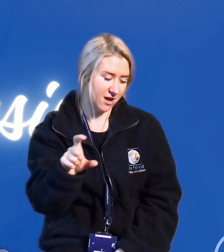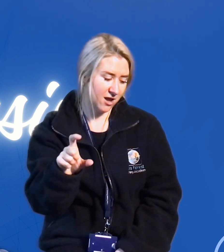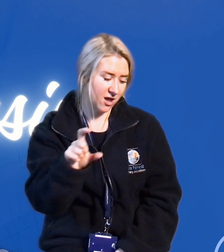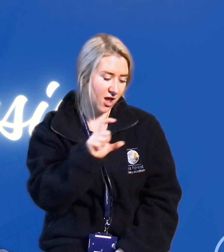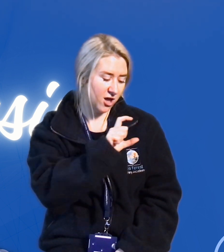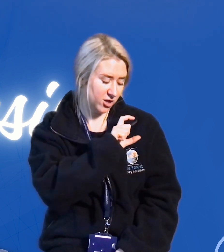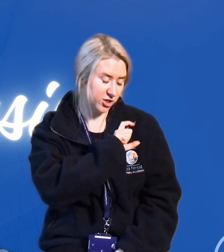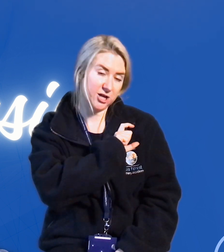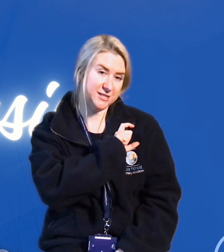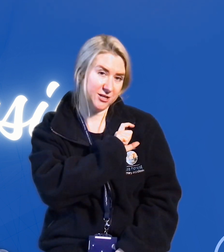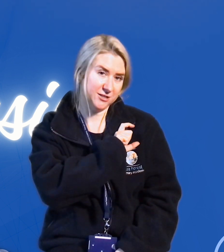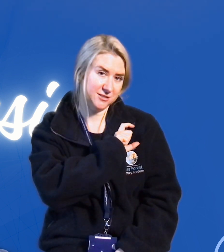Cousin. Cousin.